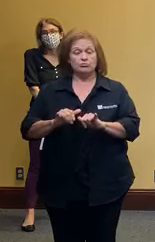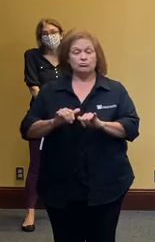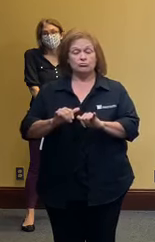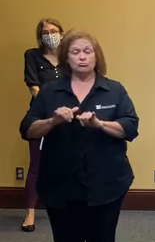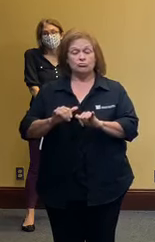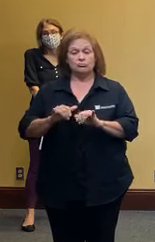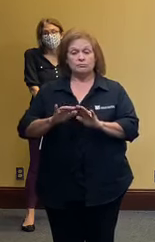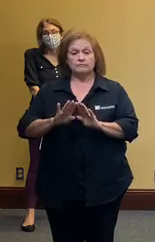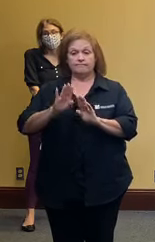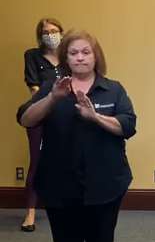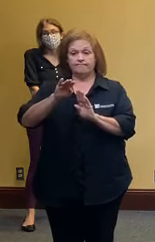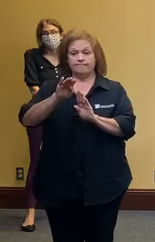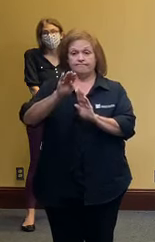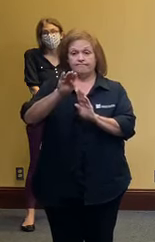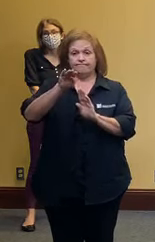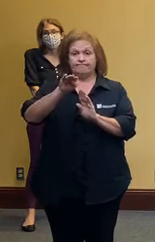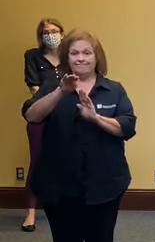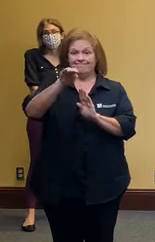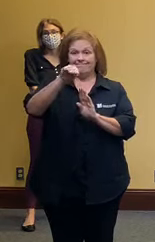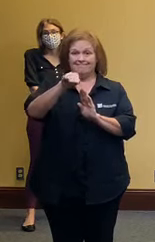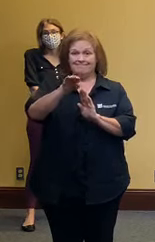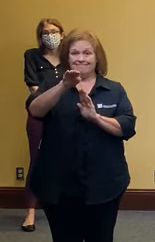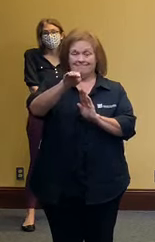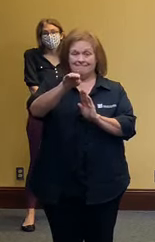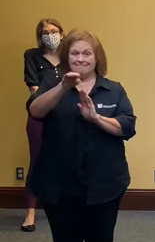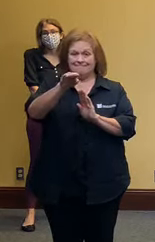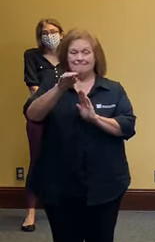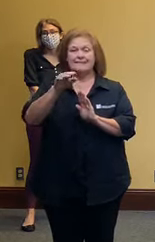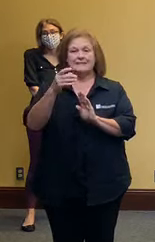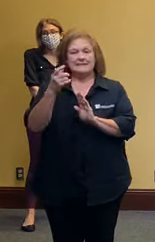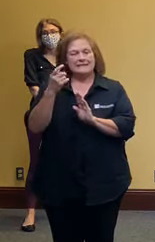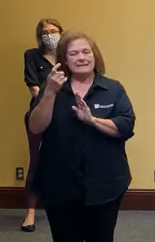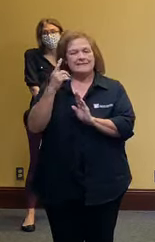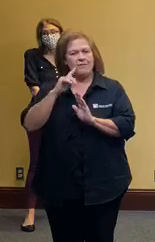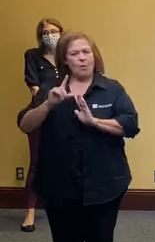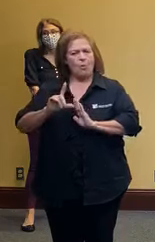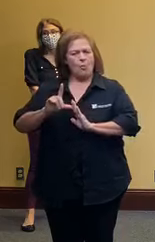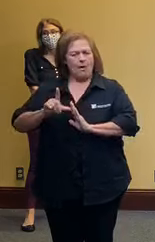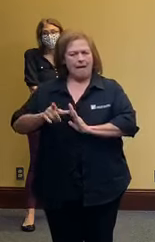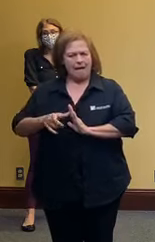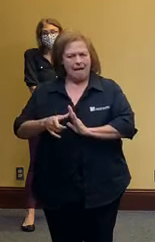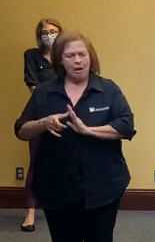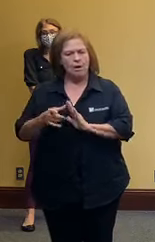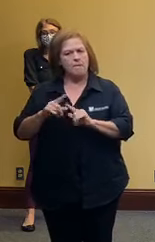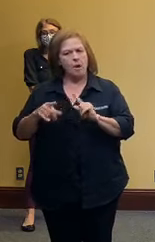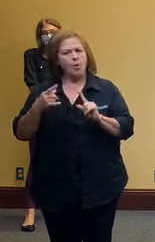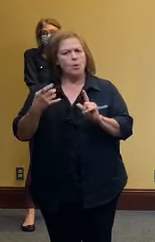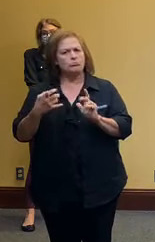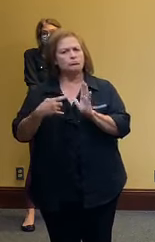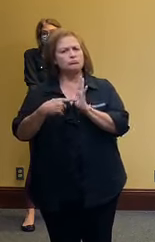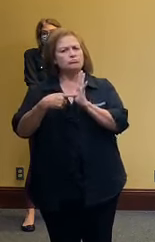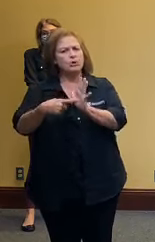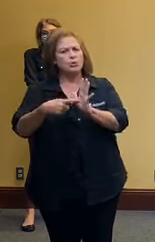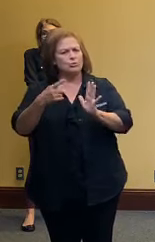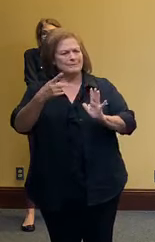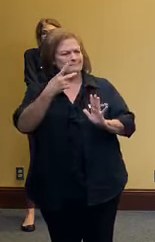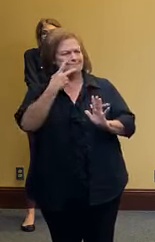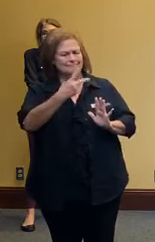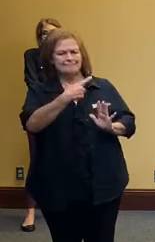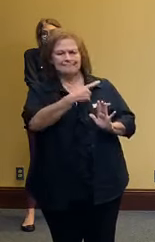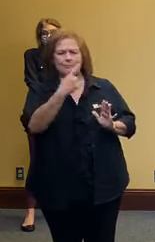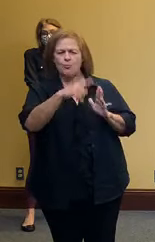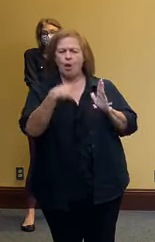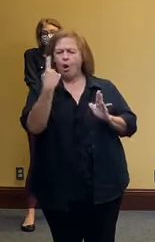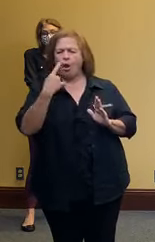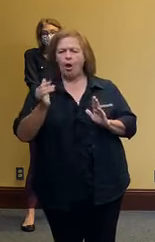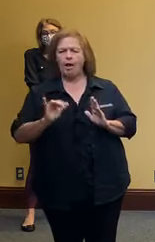downward curve and we have been on that path for a mighty for a good while now we want to show you that you'll you'll learn more about it